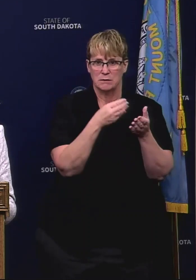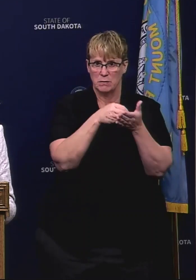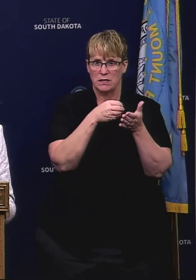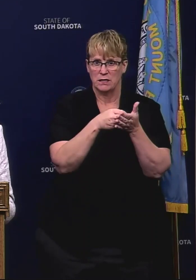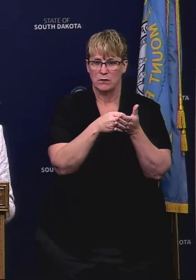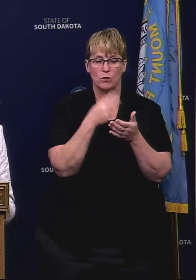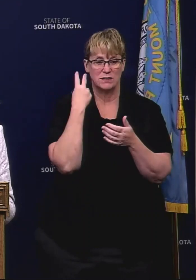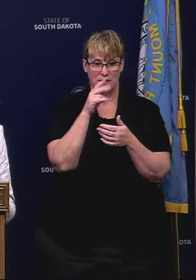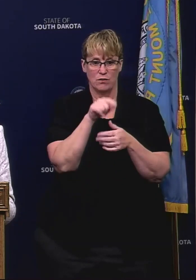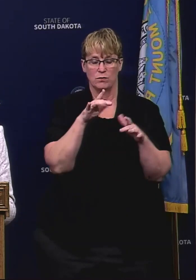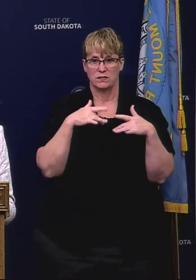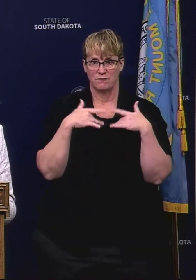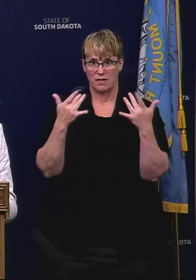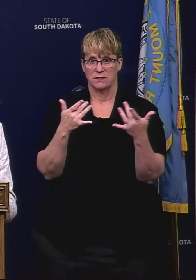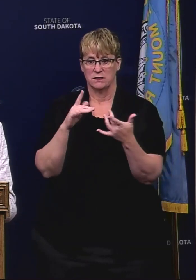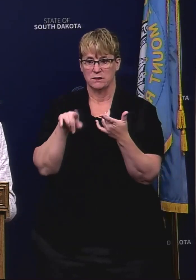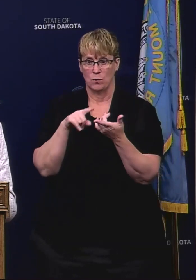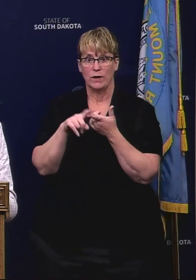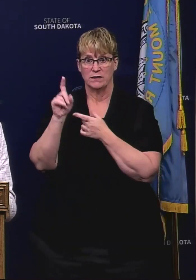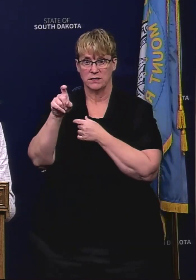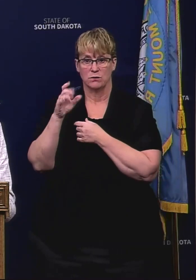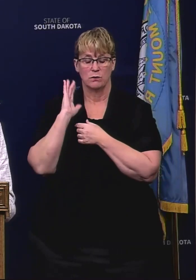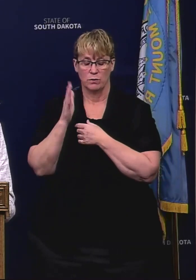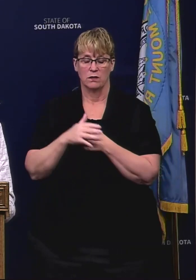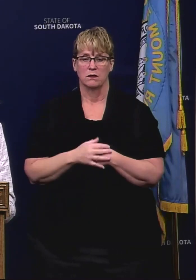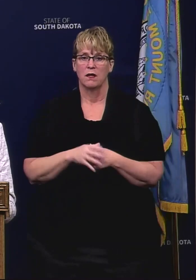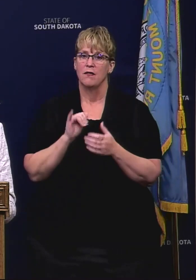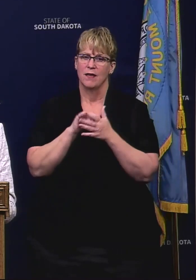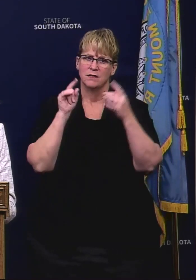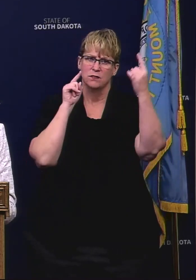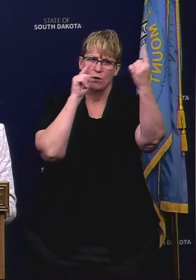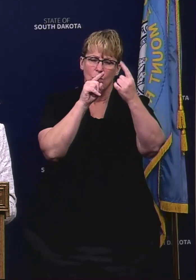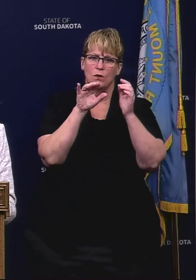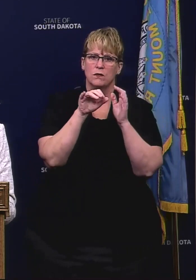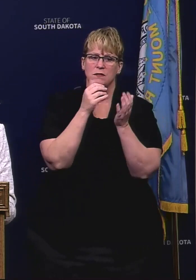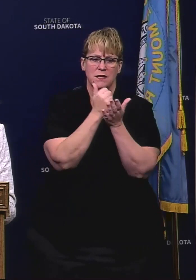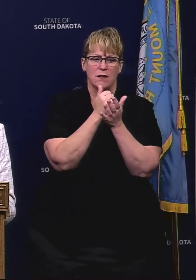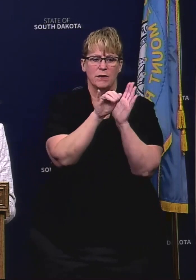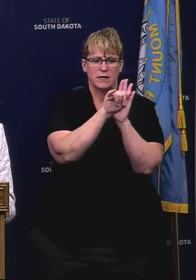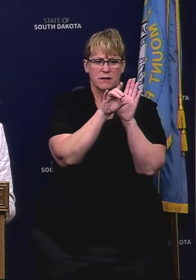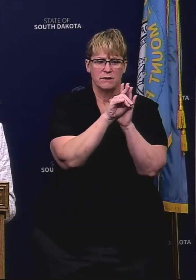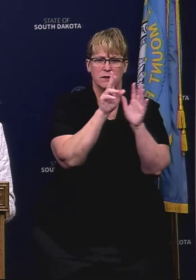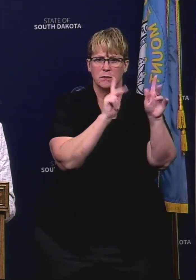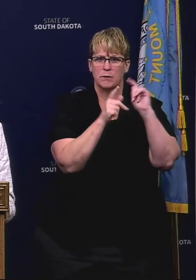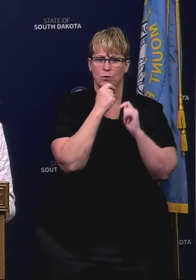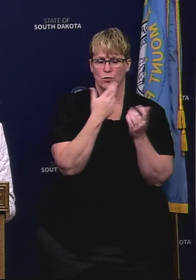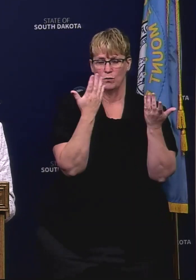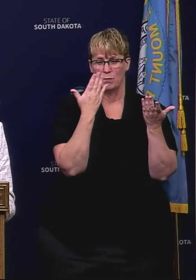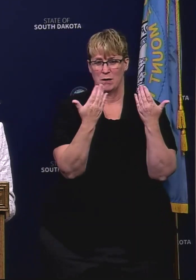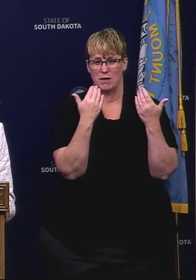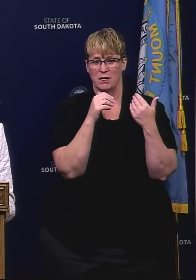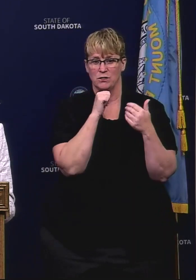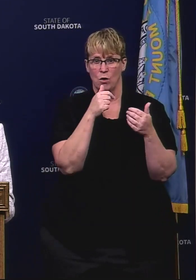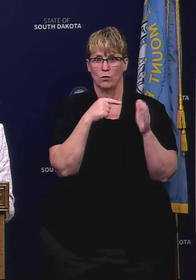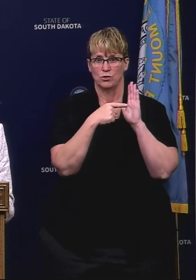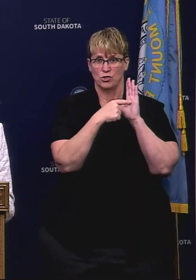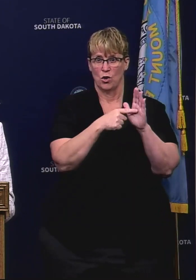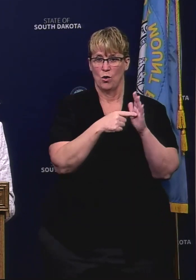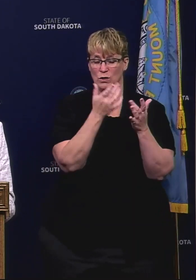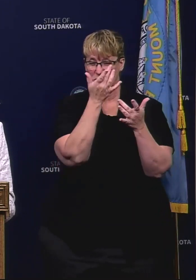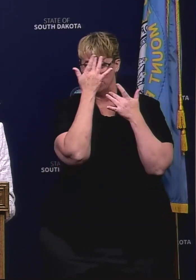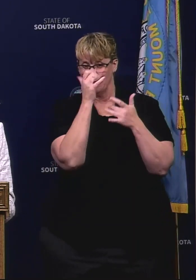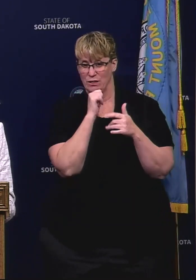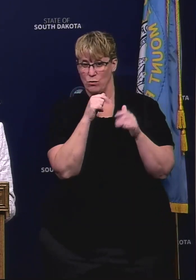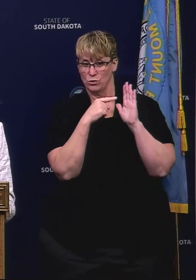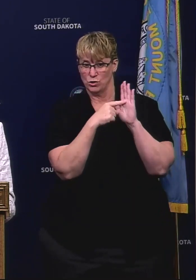events where it's necessary and that's always the goal is to help identify those people that would be positive that maybe don't show any symptoms or